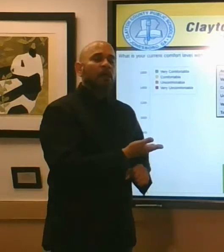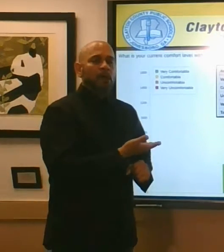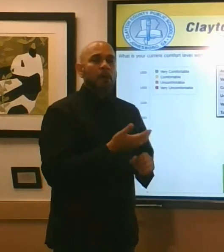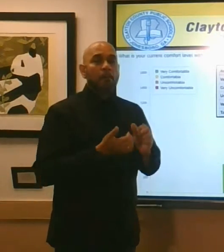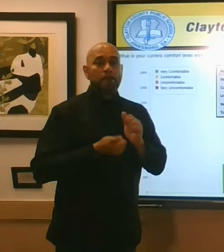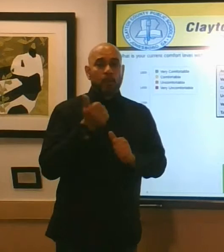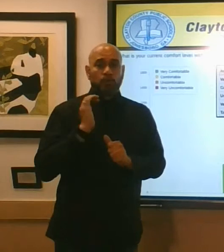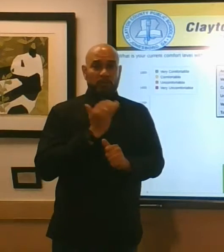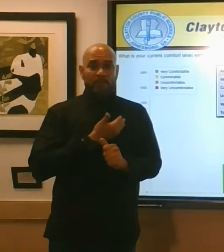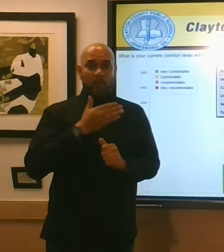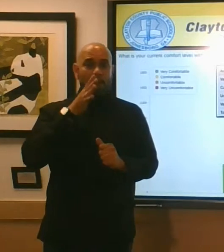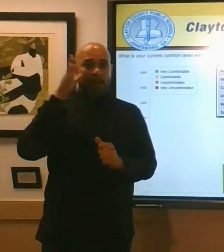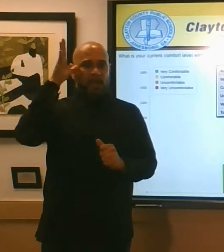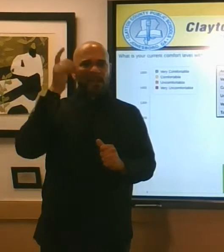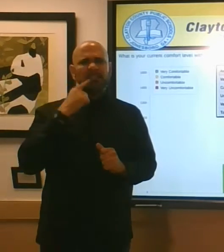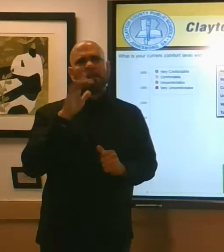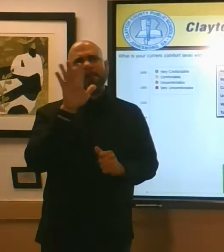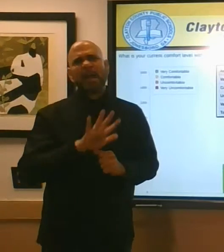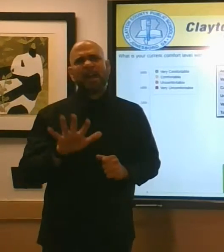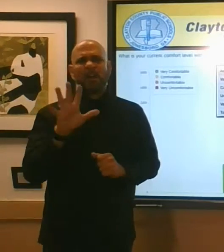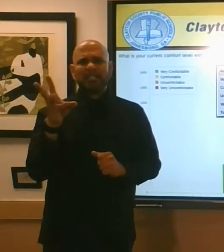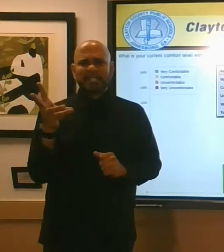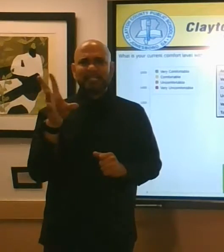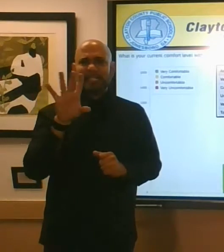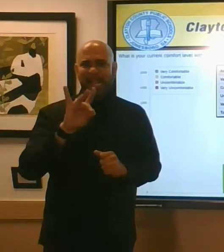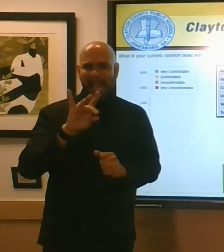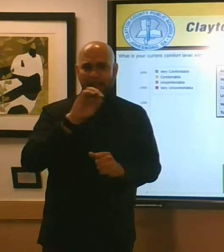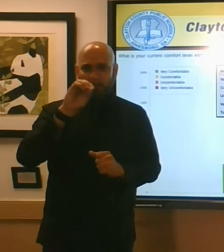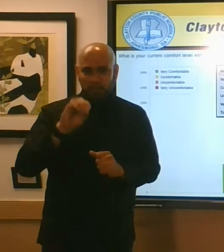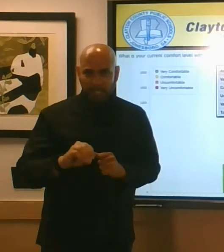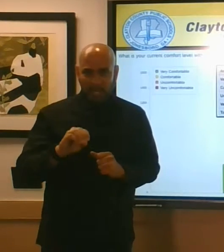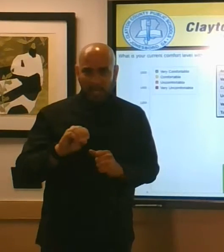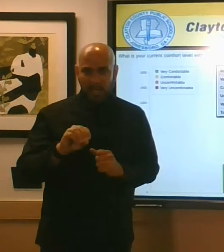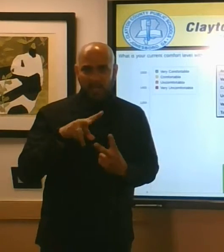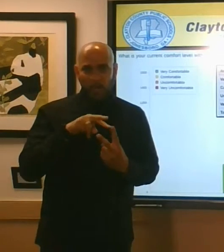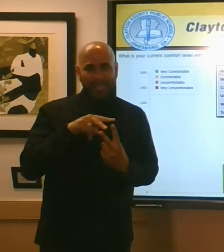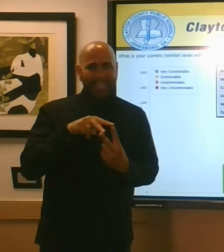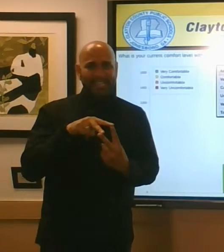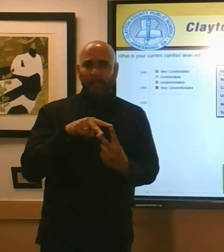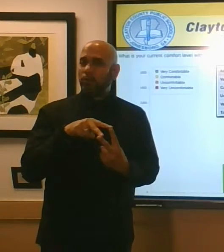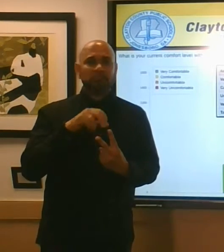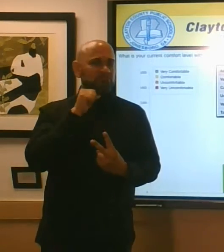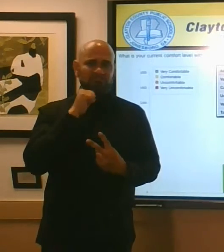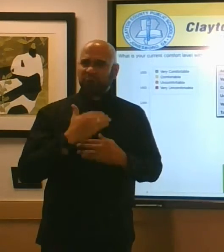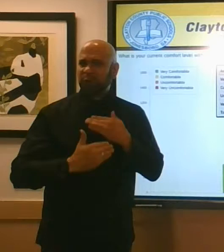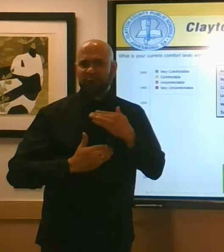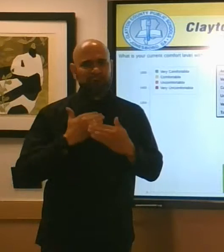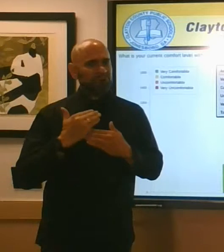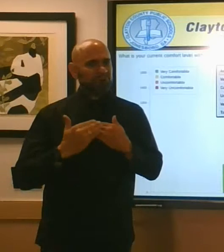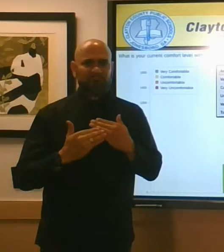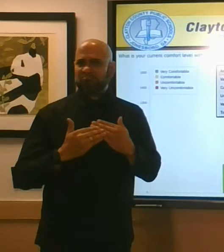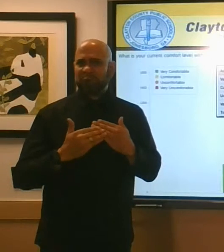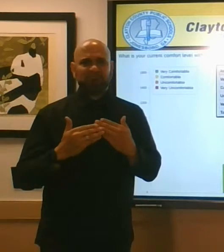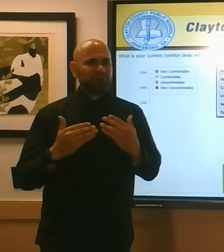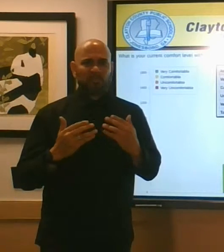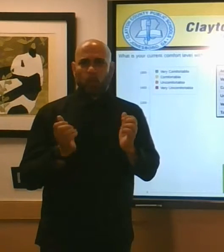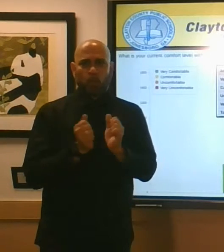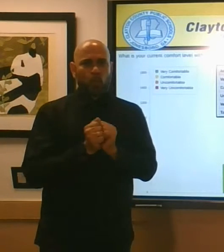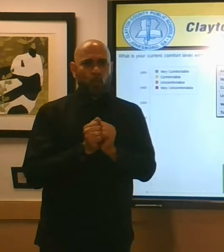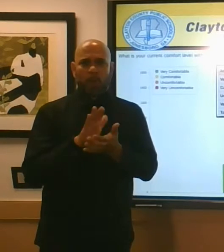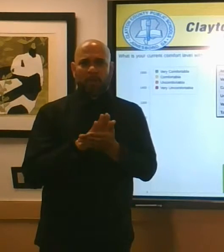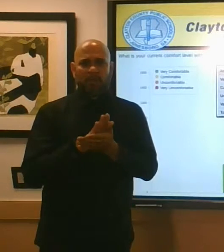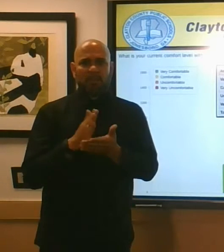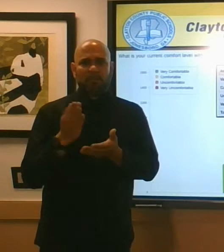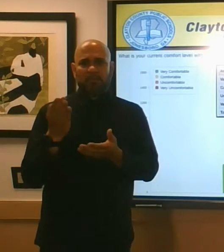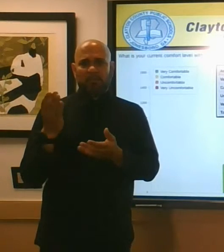i will say about 67 almost 68 percent are either uncomfortable or very uncomfortable with students coming back even